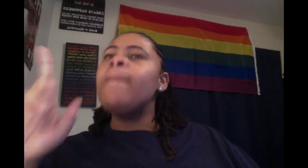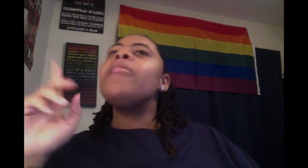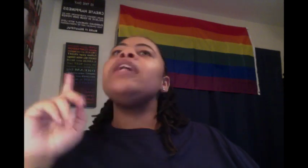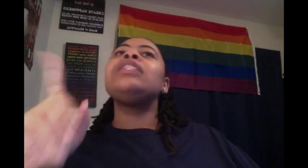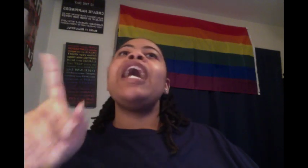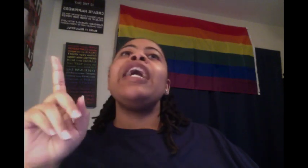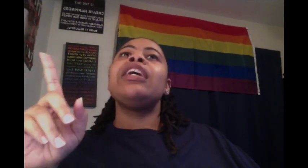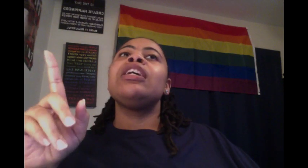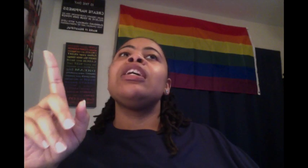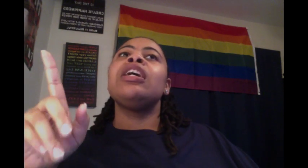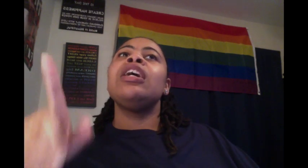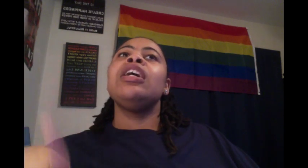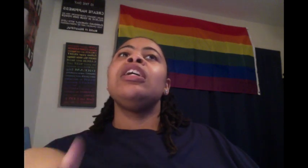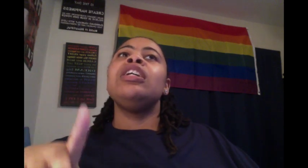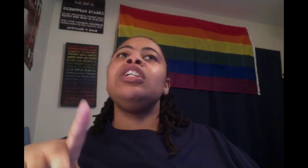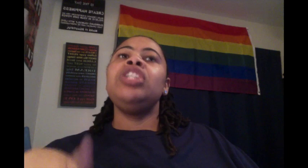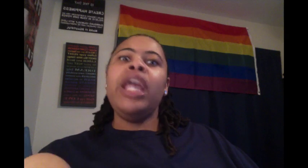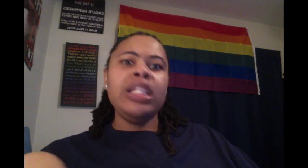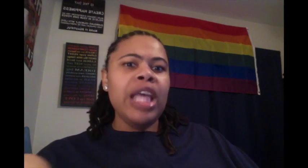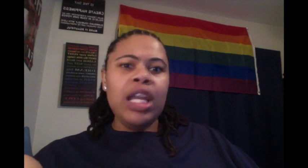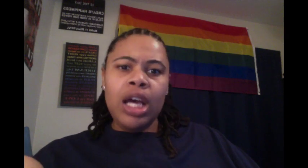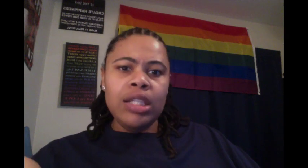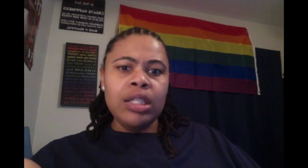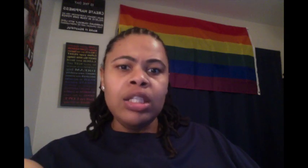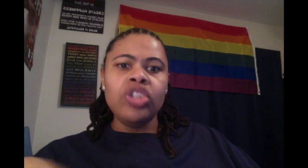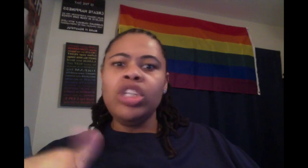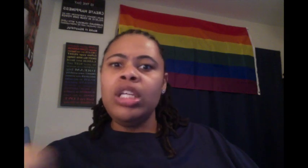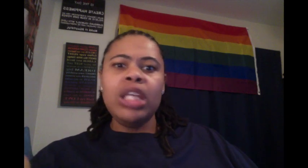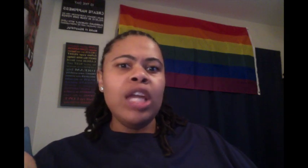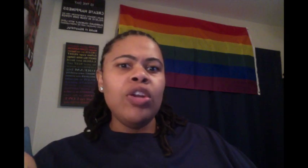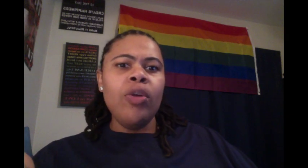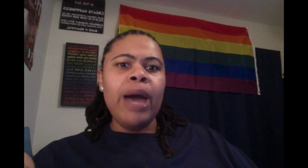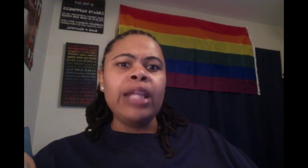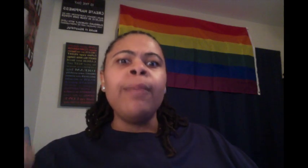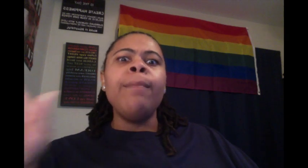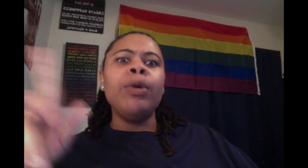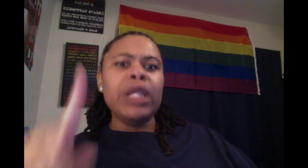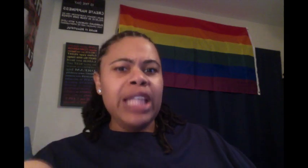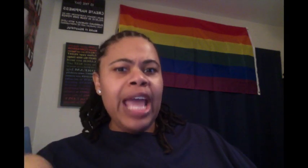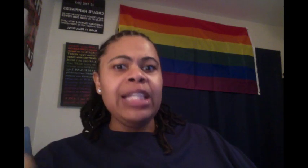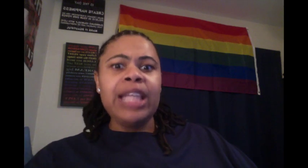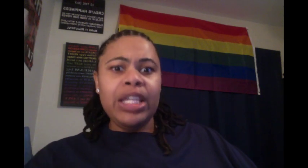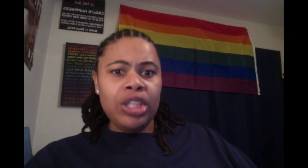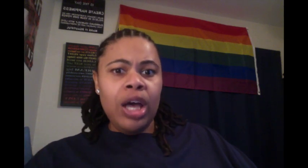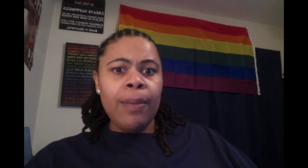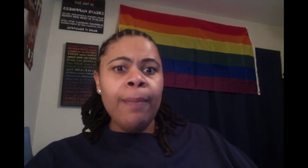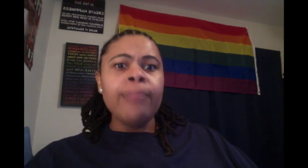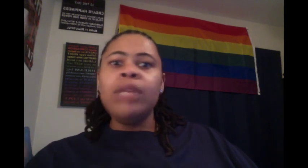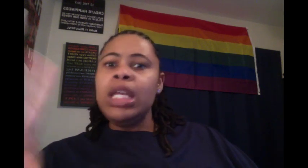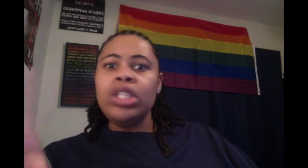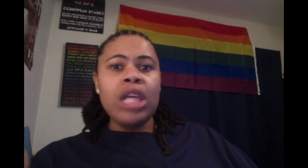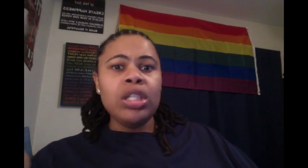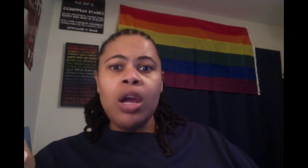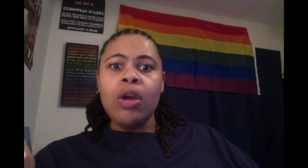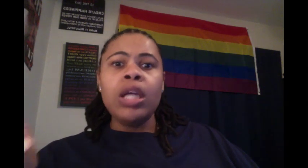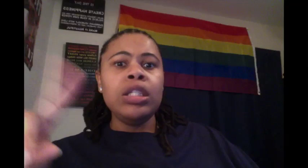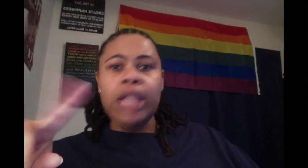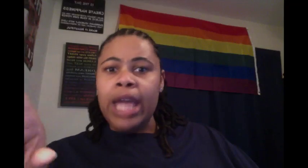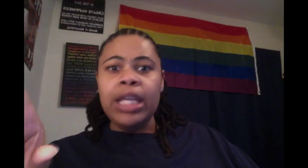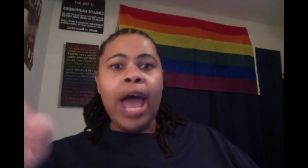It's like, she ain't scared of Hunter. She ain't scared of nobody. But when daddy say jump, it's yes, sir. Daddy, how